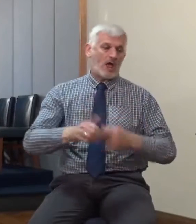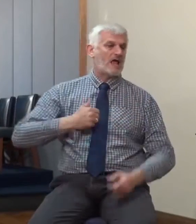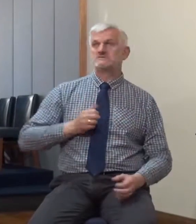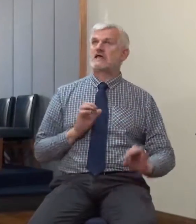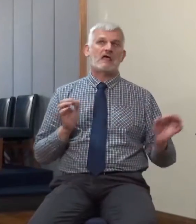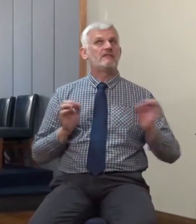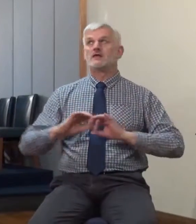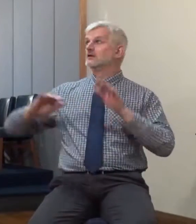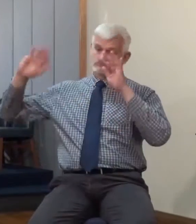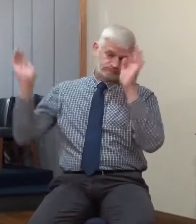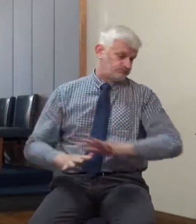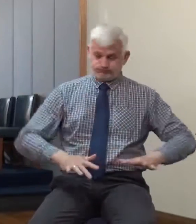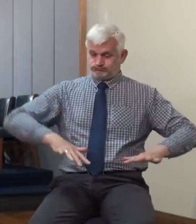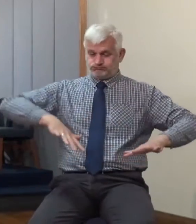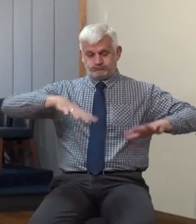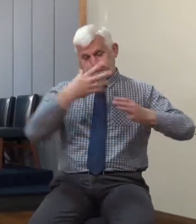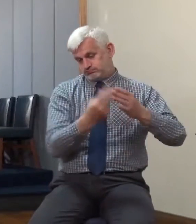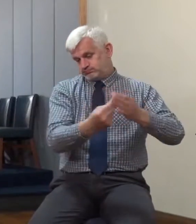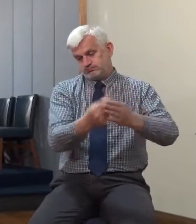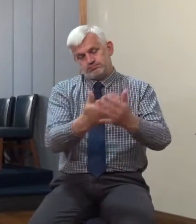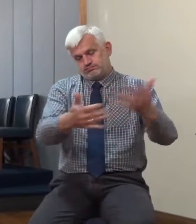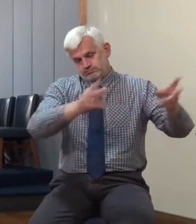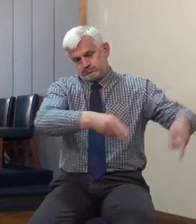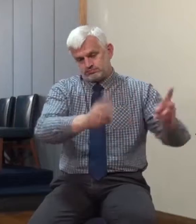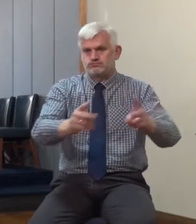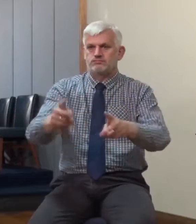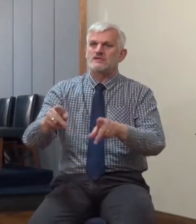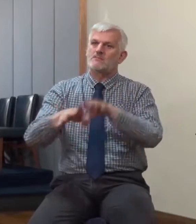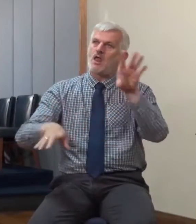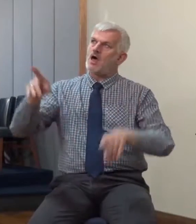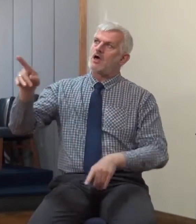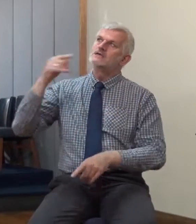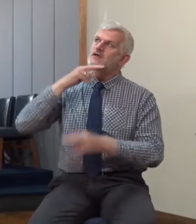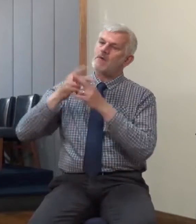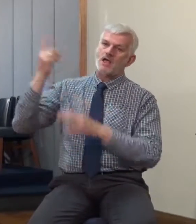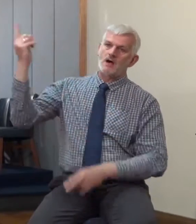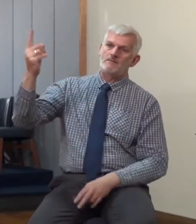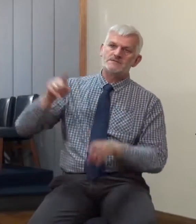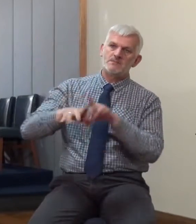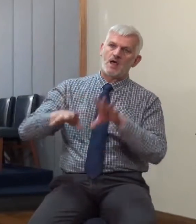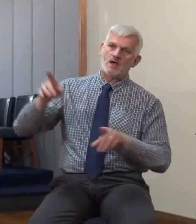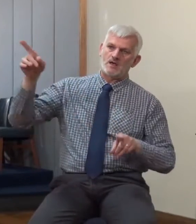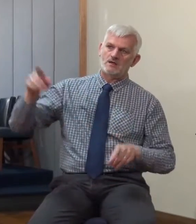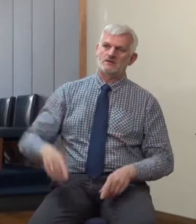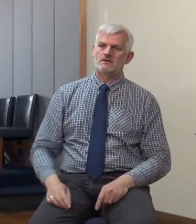so shall also the coming of the Son of Man be. Then shall two be in the field,